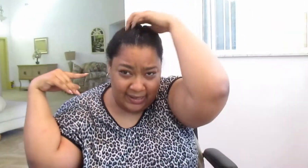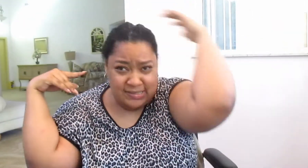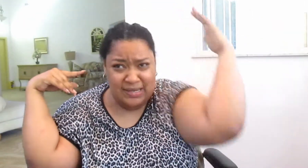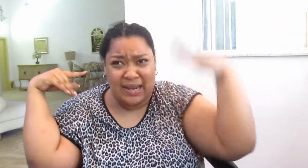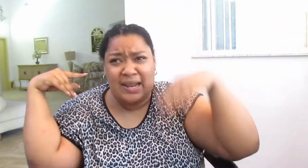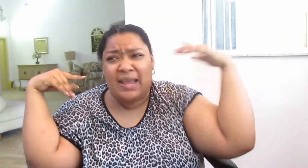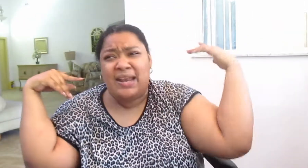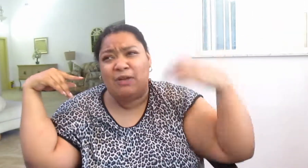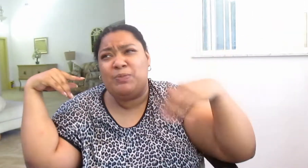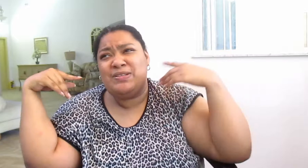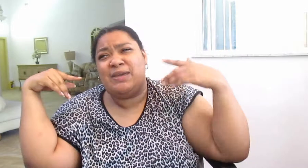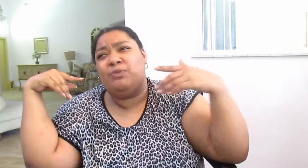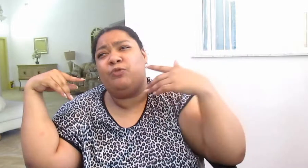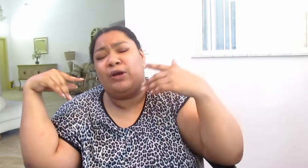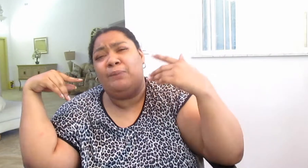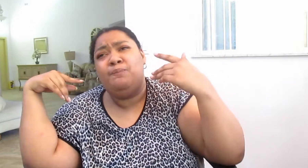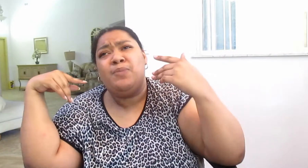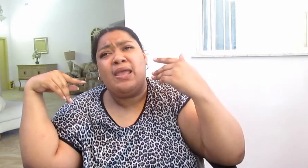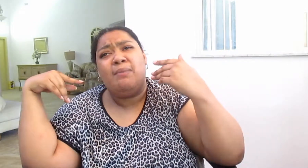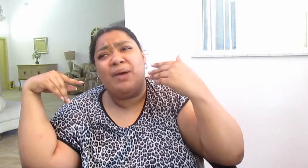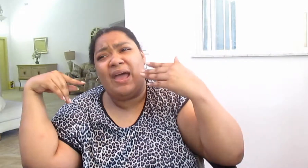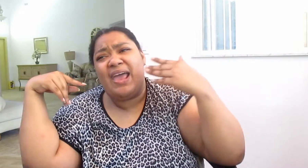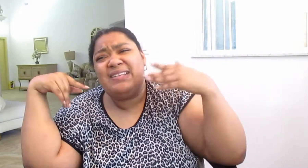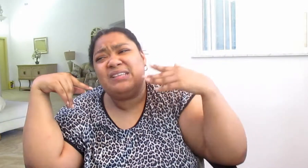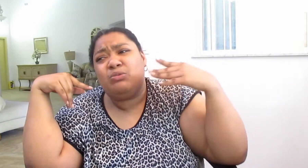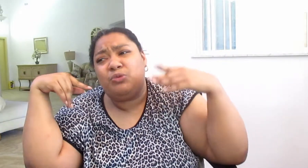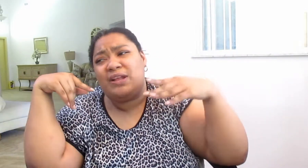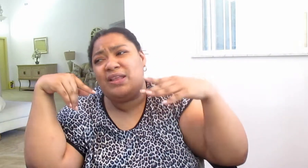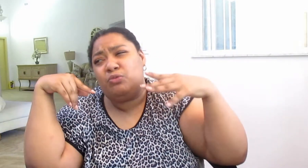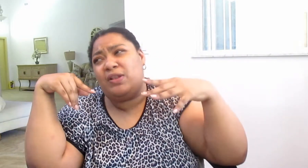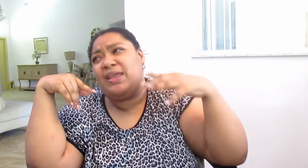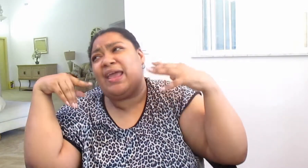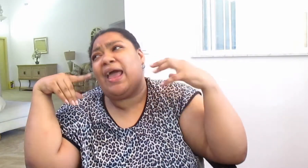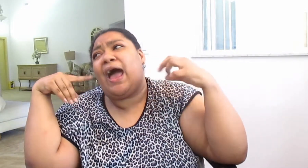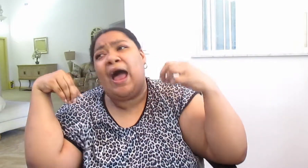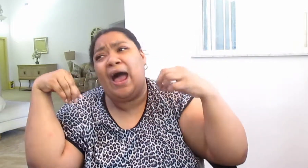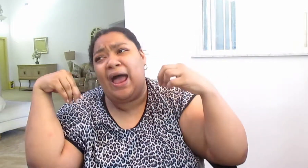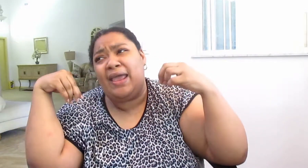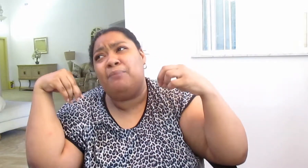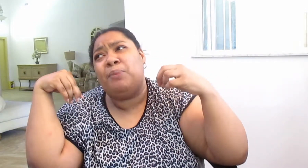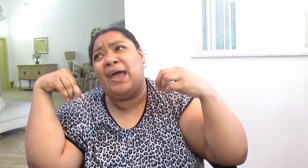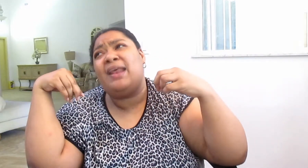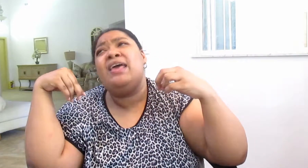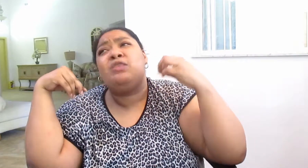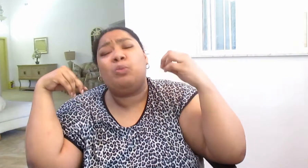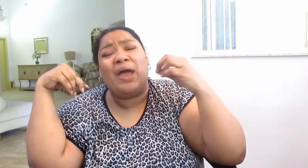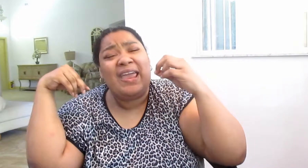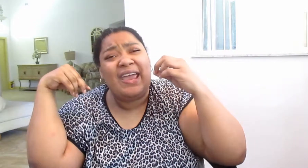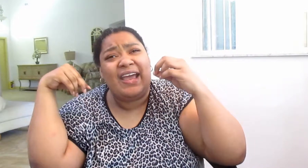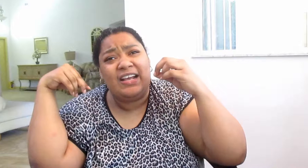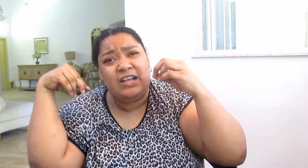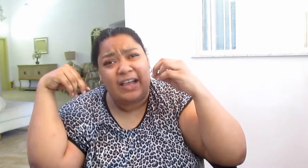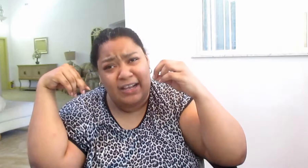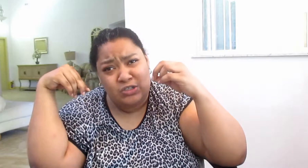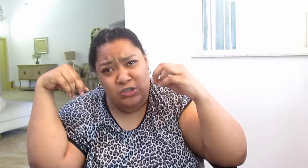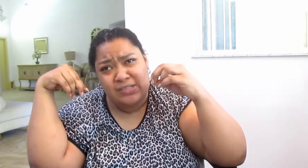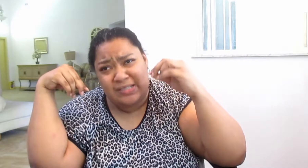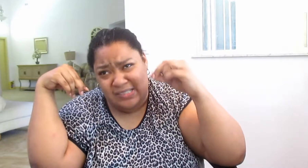guess. It had never been tamed before. But it's a really, really high impact. The way he enters the